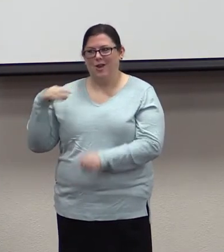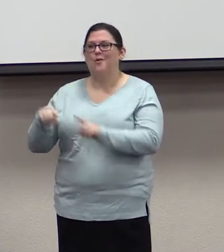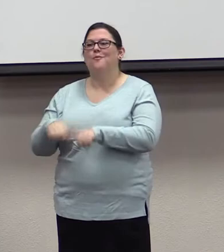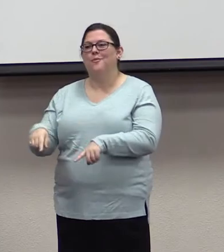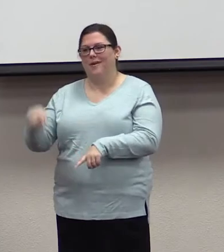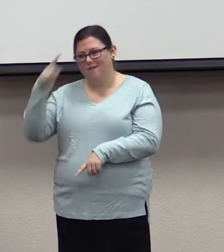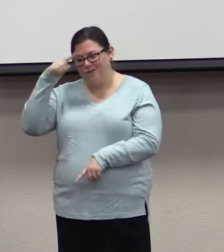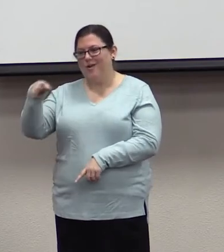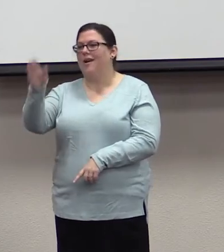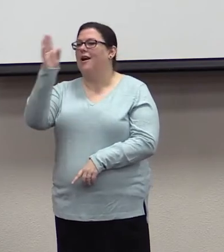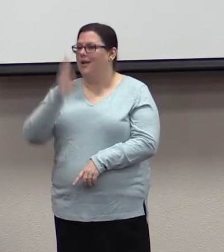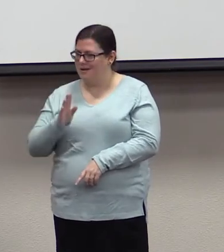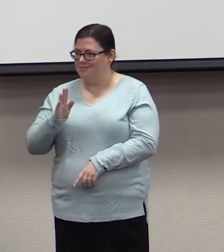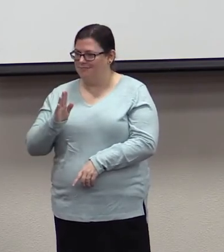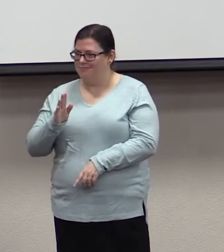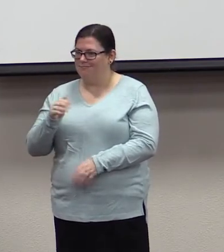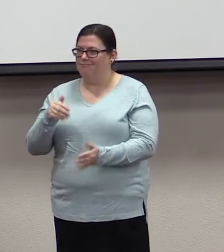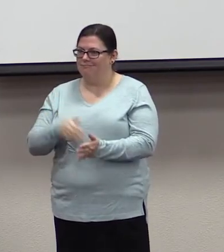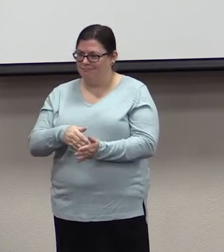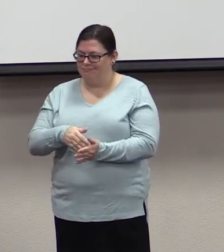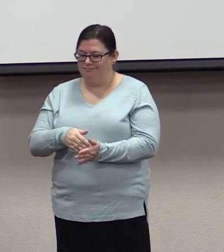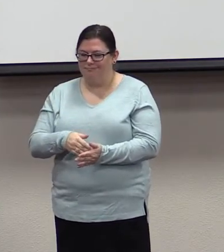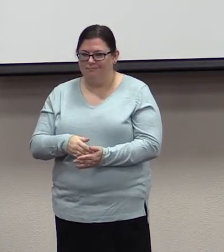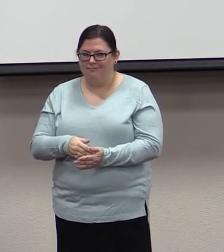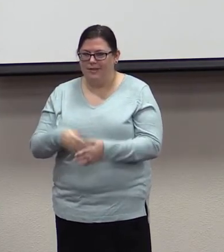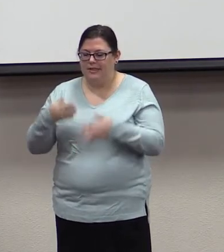to one another out of reverence for Christ.